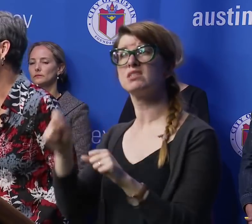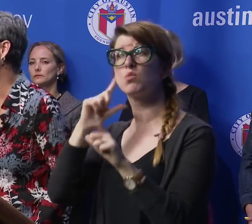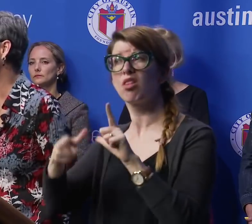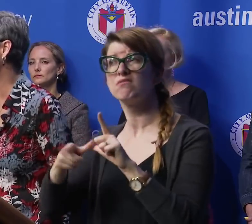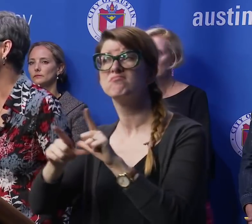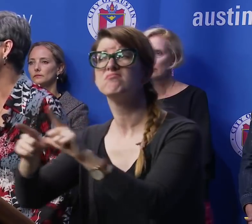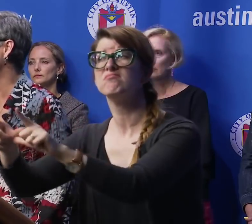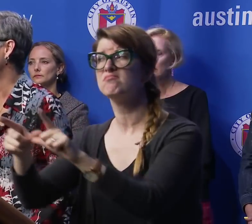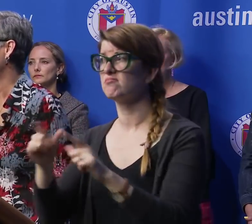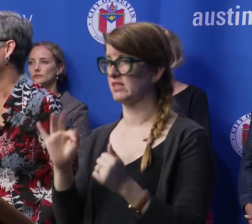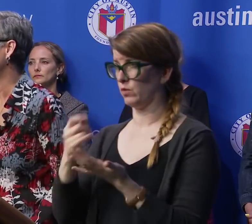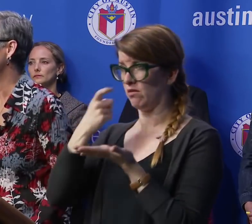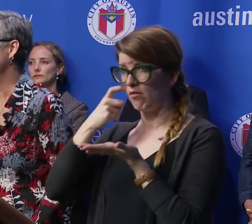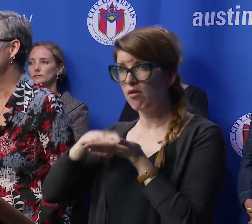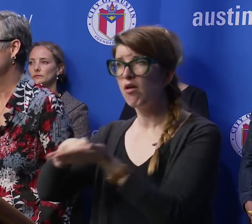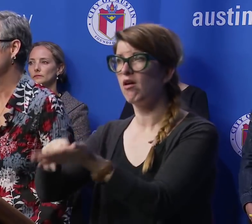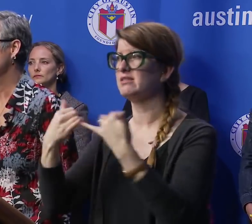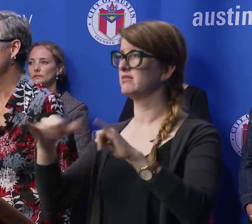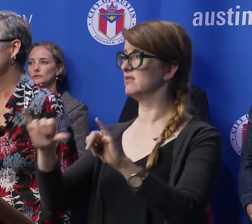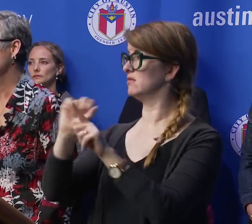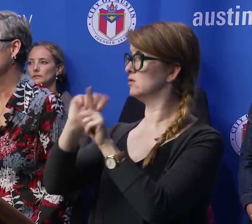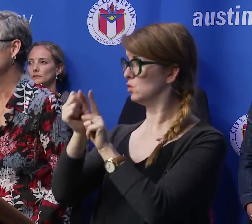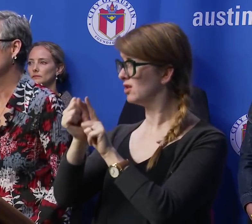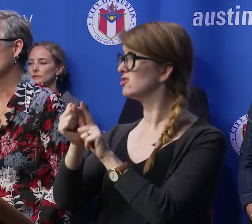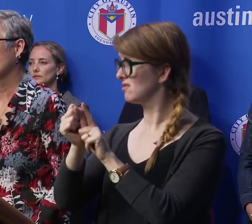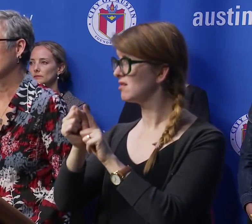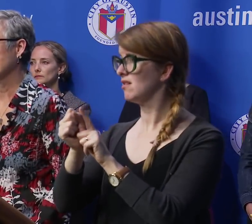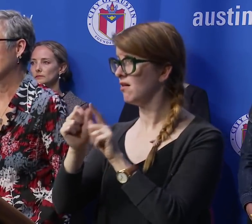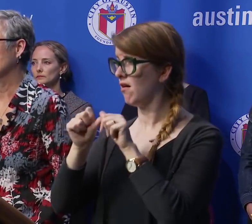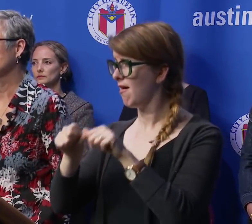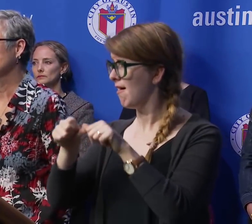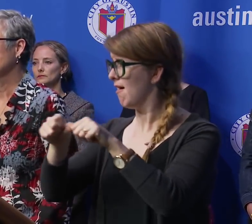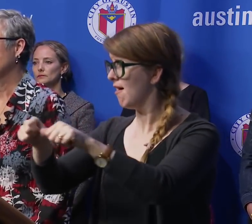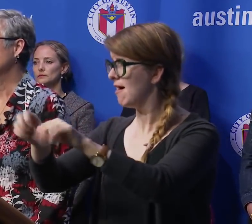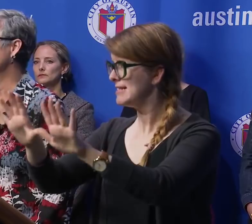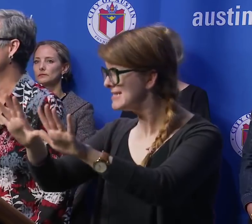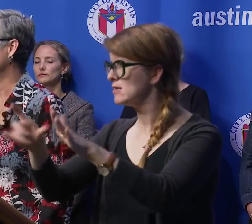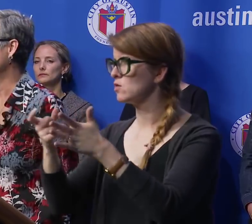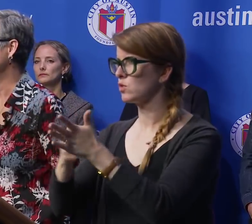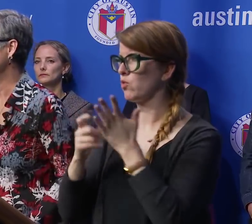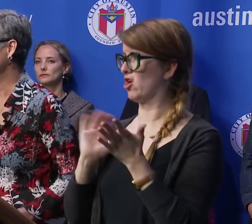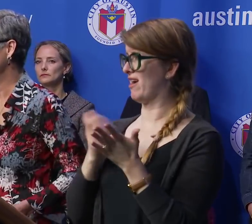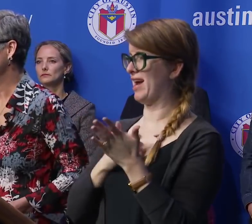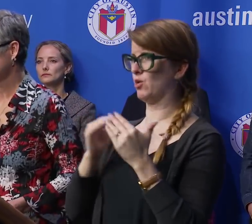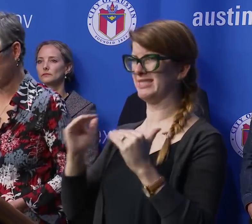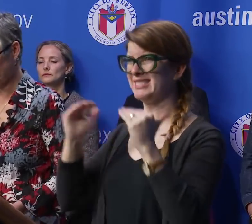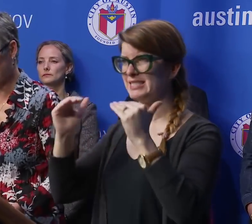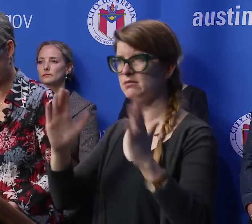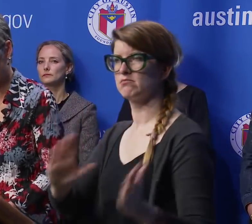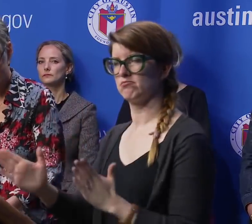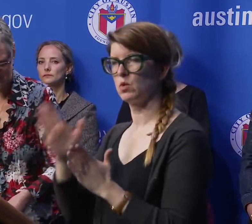as long as we see circumstances requiring our heightened preparation.